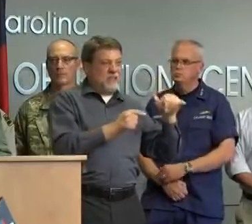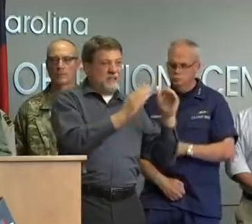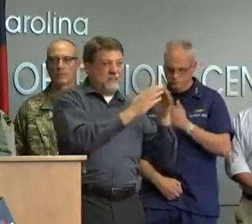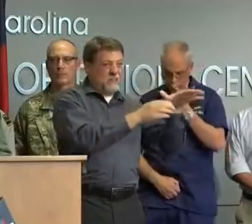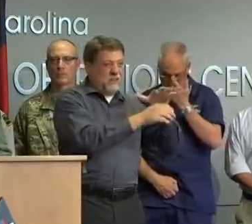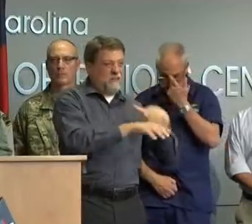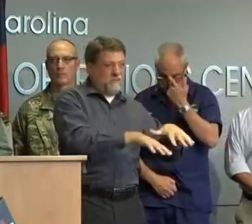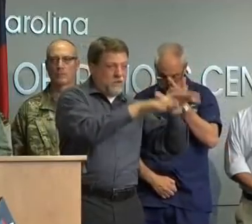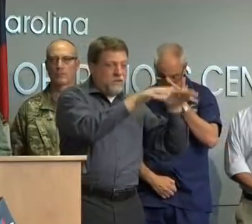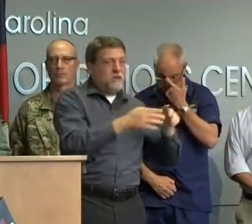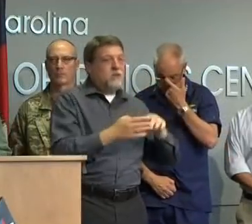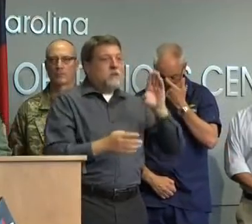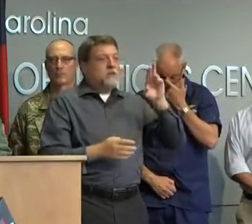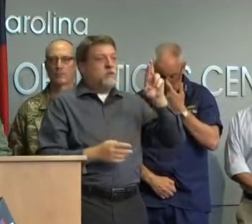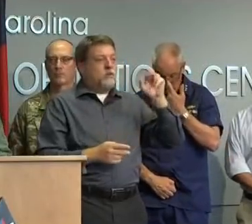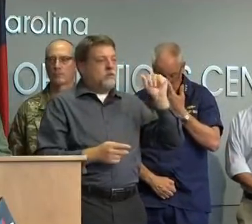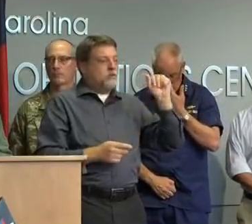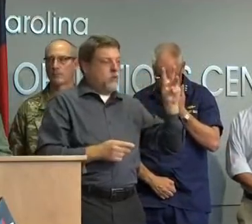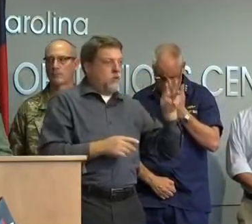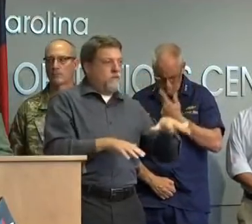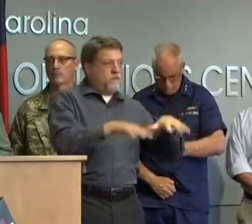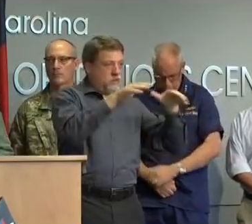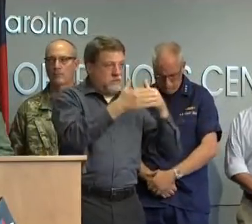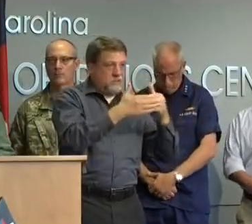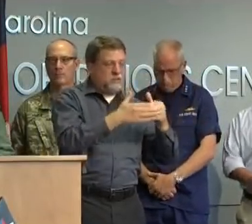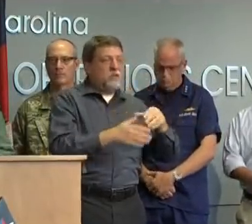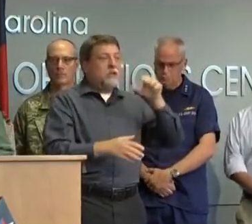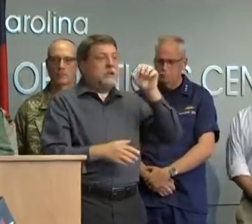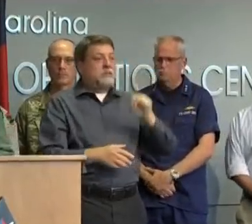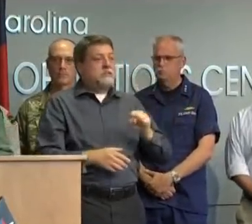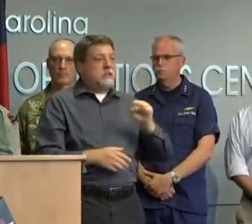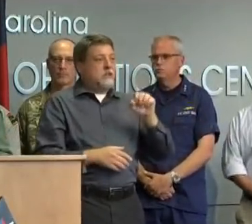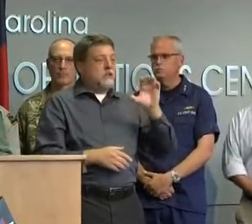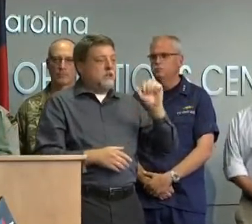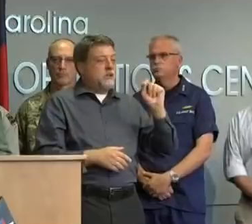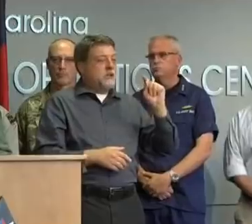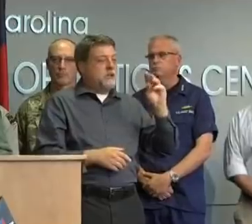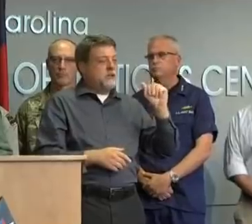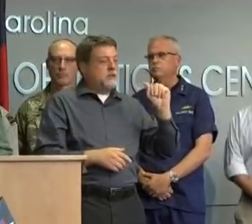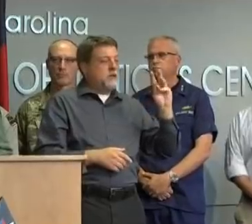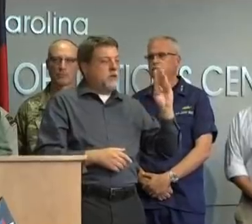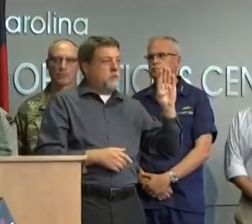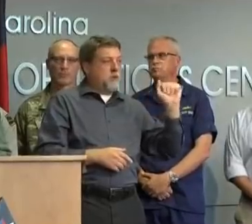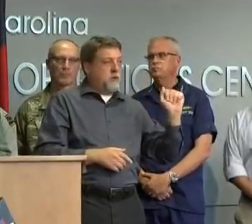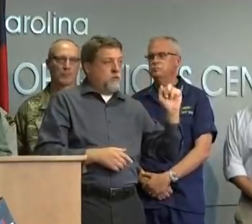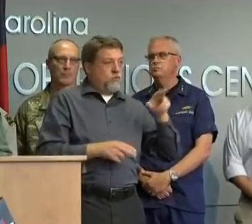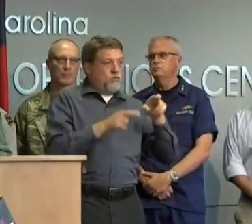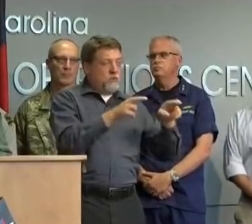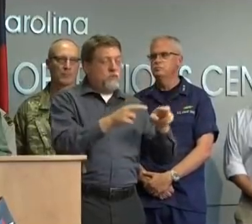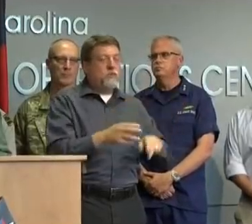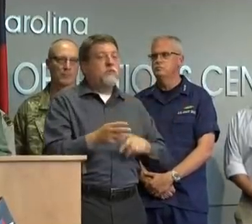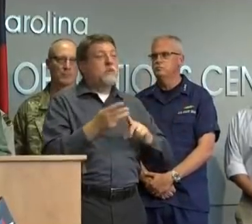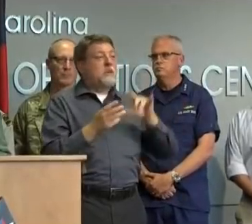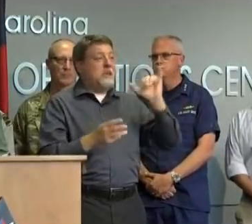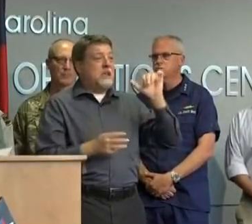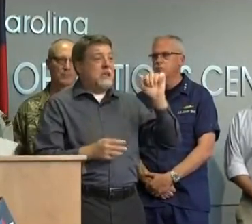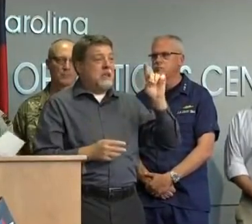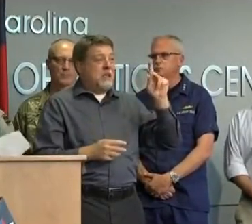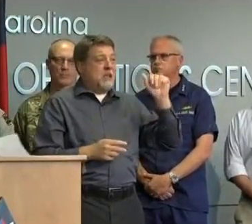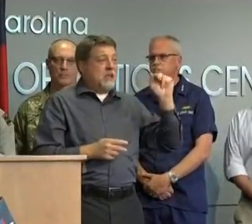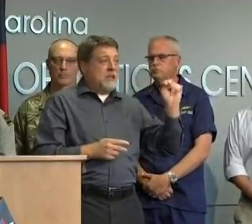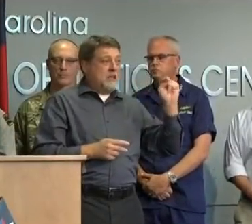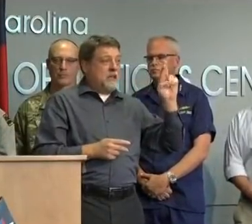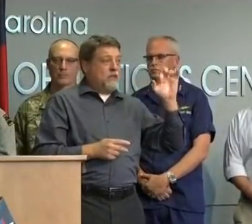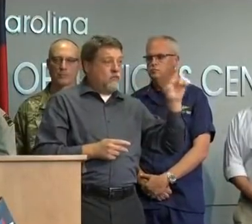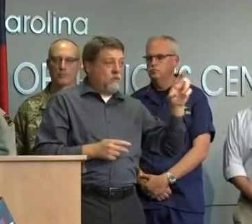rigor near burgaw rocky river near norwood south fort catawba river at lowell yadkin river at elkin and yadkin